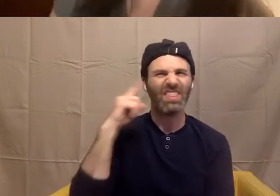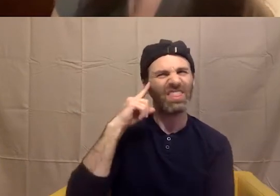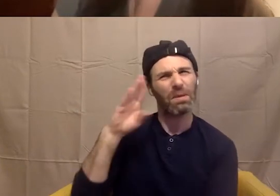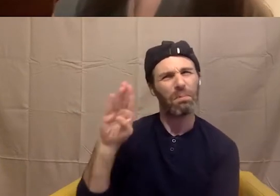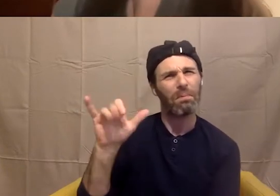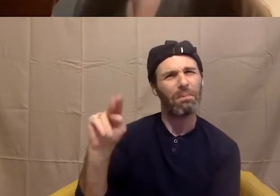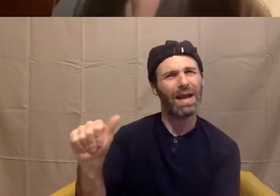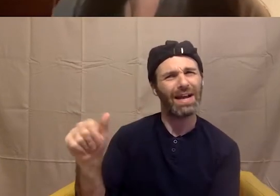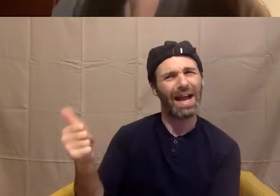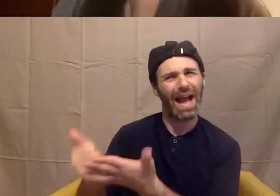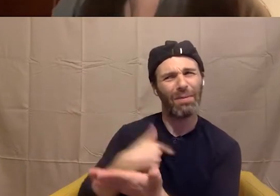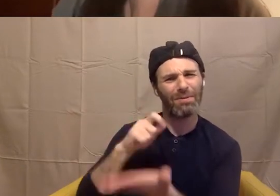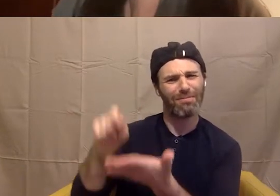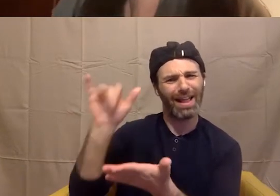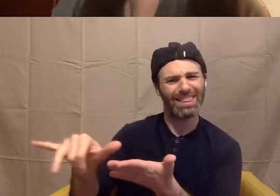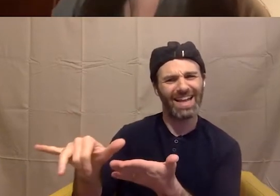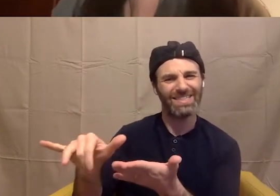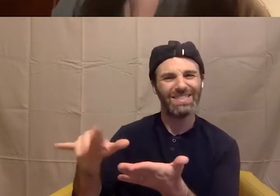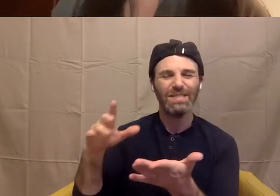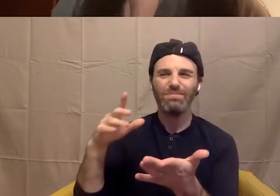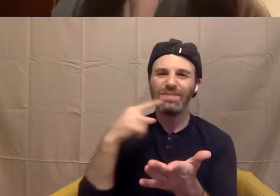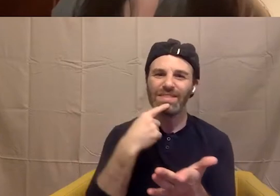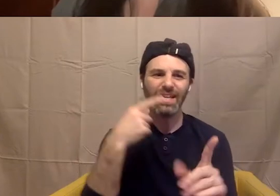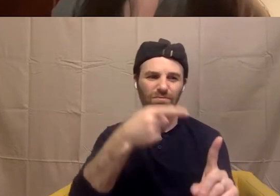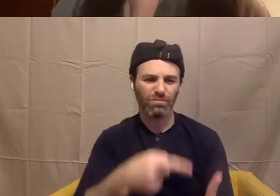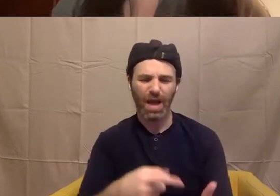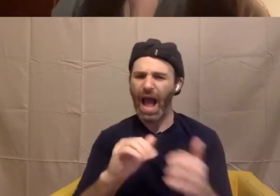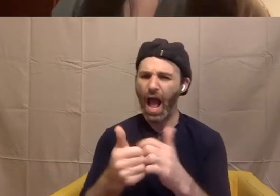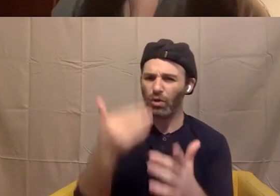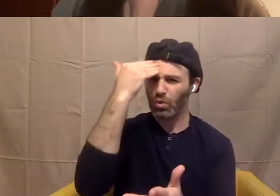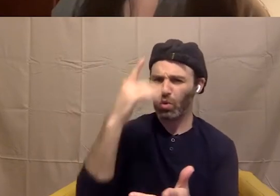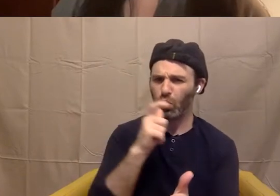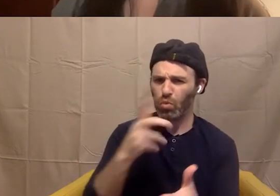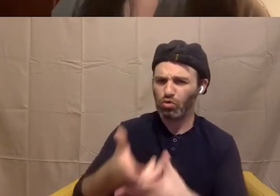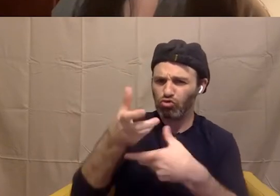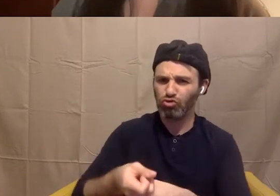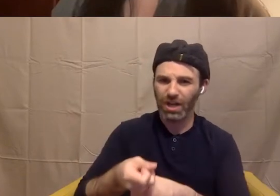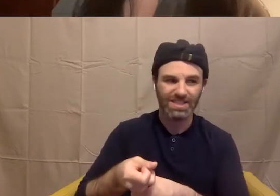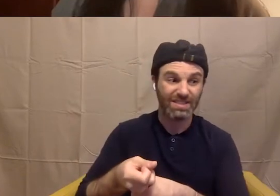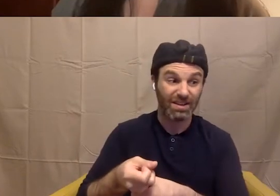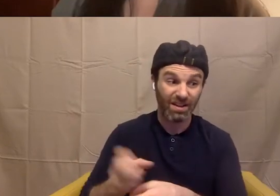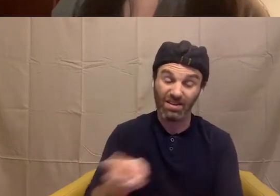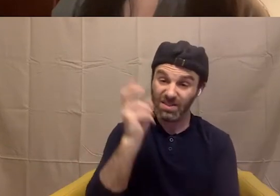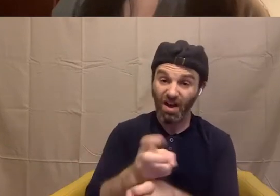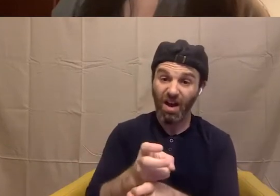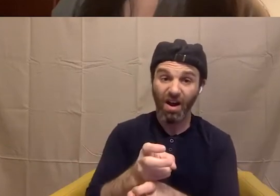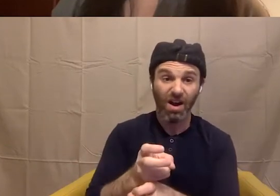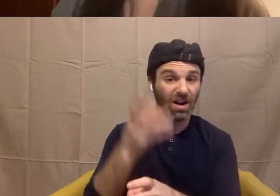like, how do you know who to trust? And it's very hard because you can't say, there's no one thing you can say. Like you can't